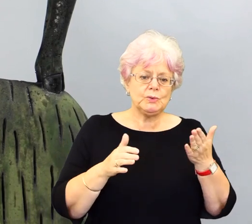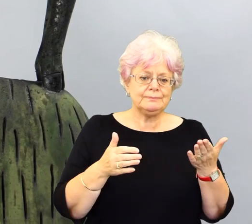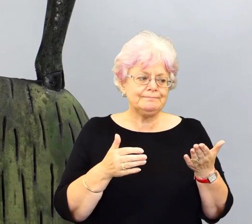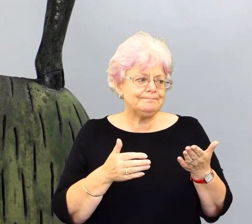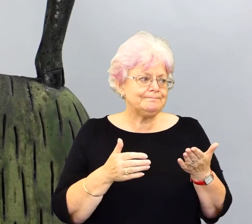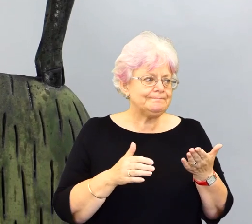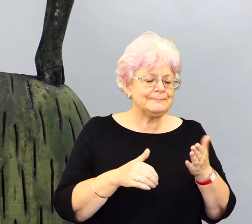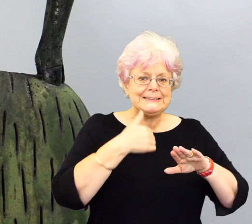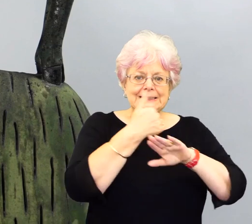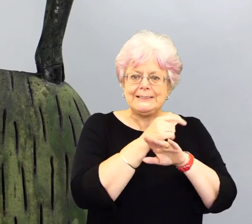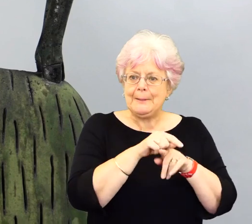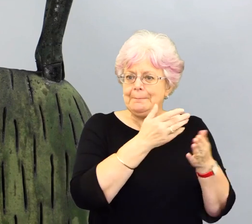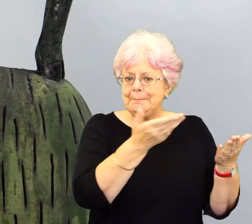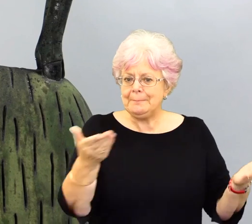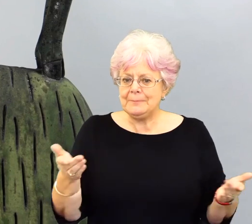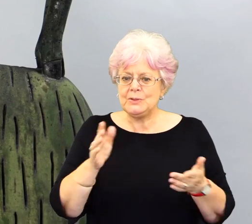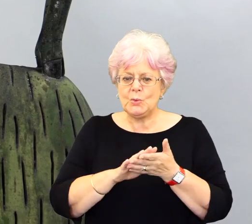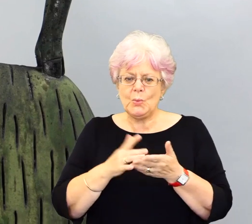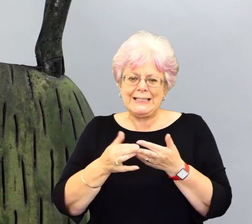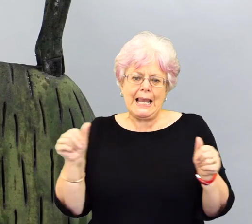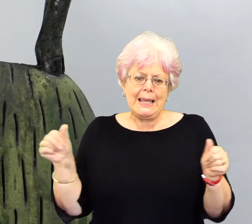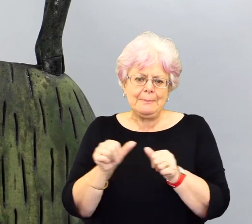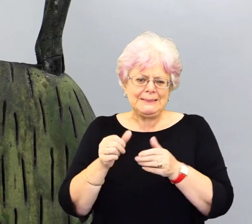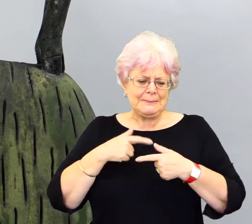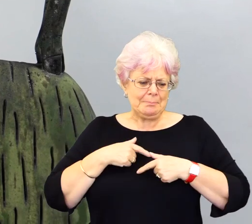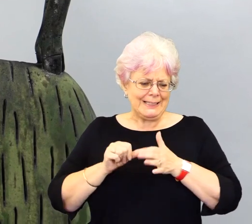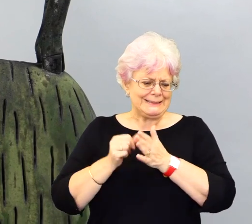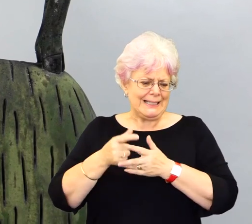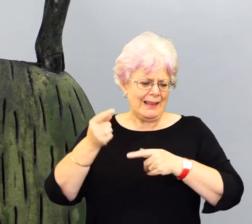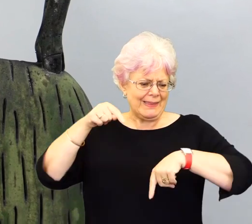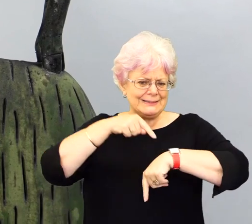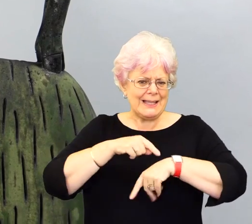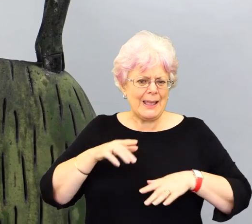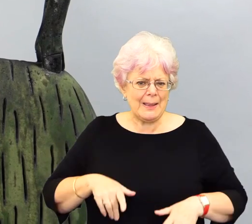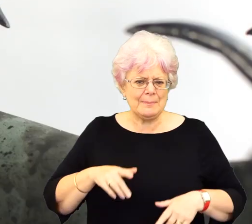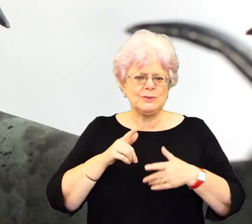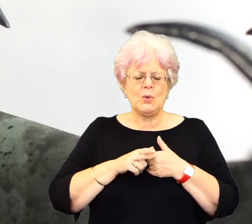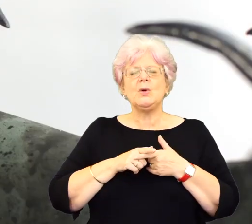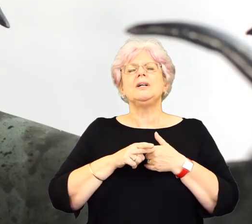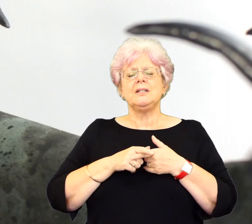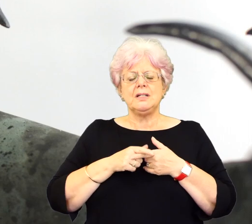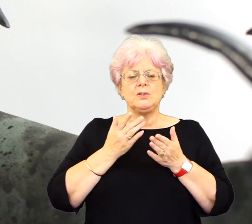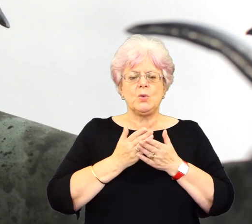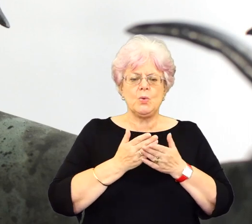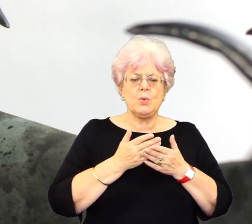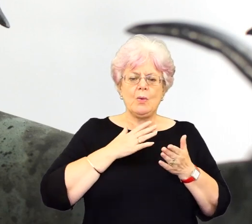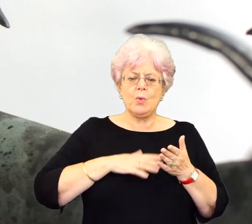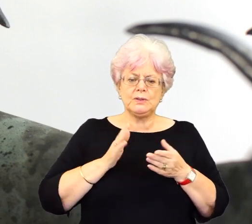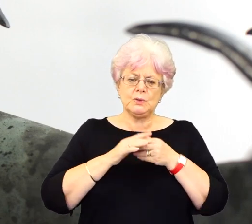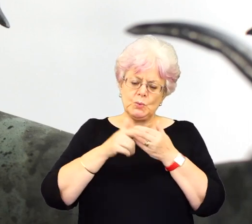a bit sort of, it was limiting what I was doing, so it was a good thing to go there, because it did make you have to really, really rethink how you're making and doing, and going